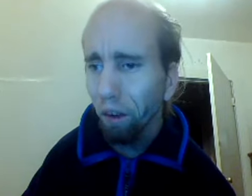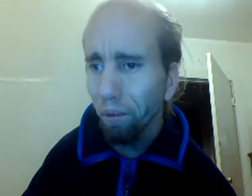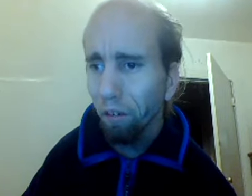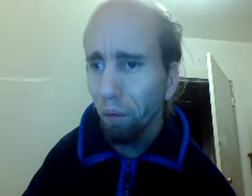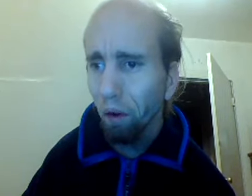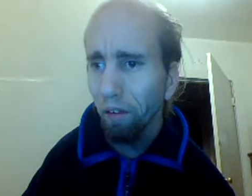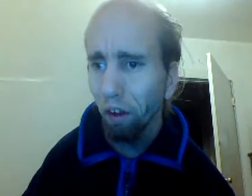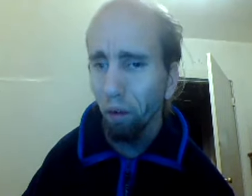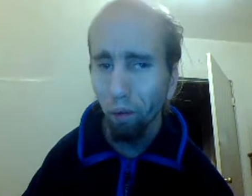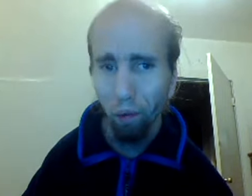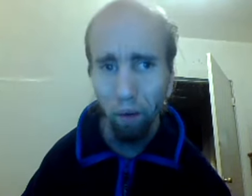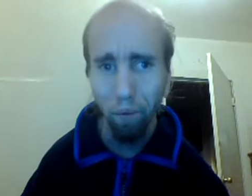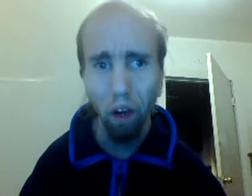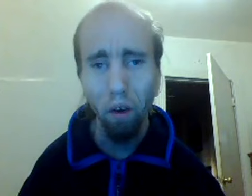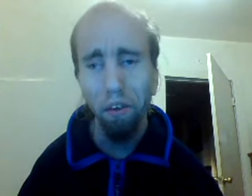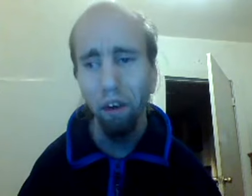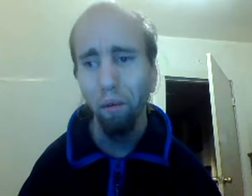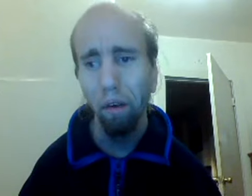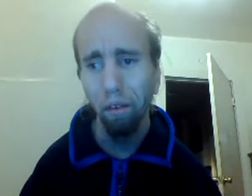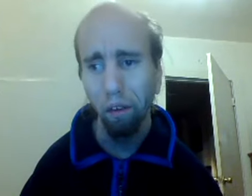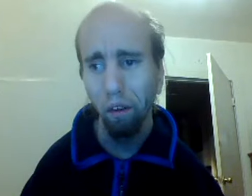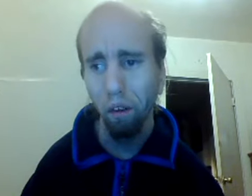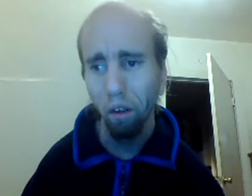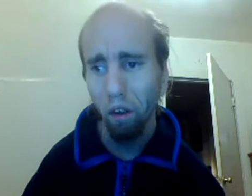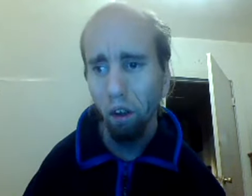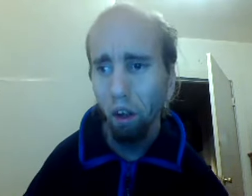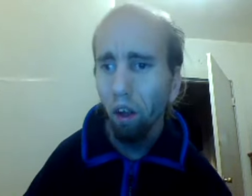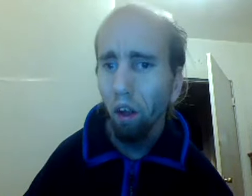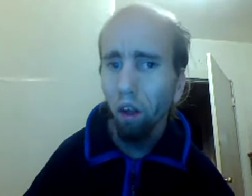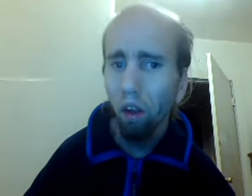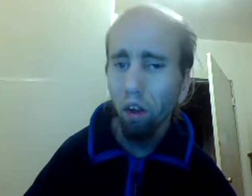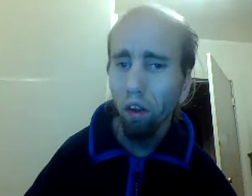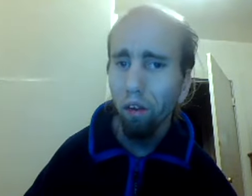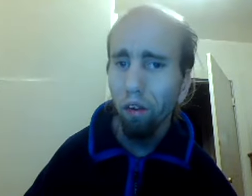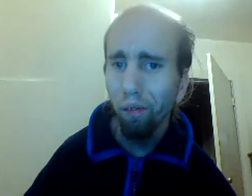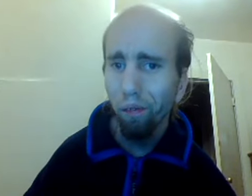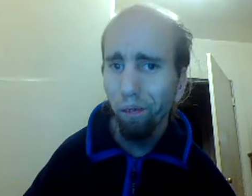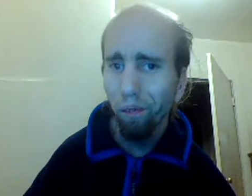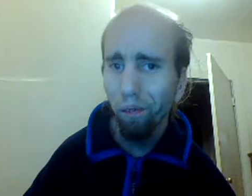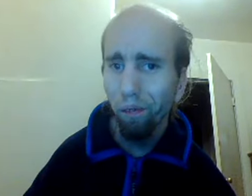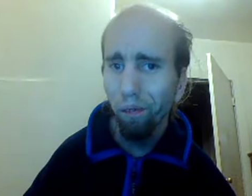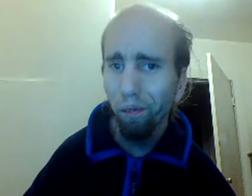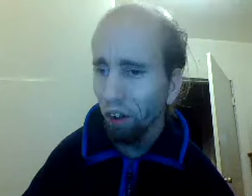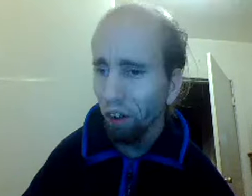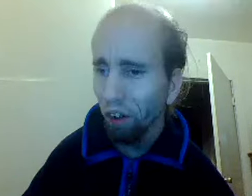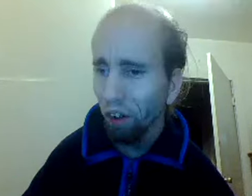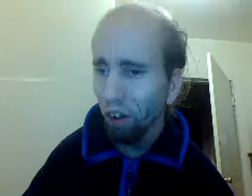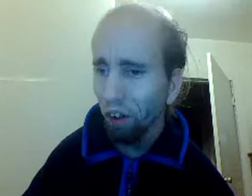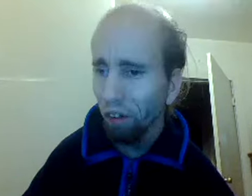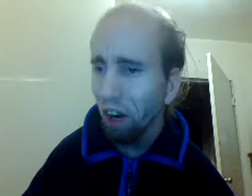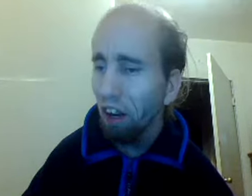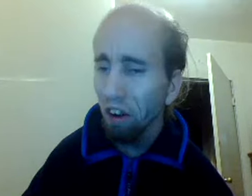just some stupid reason it was for a very legit reason you see